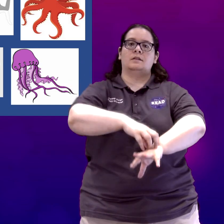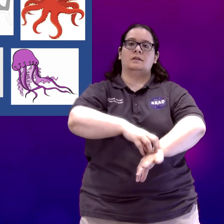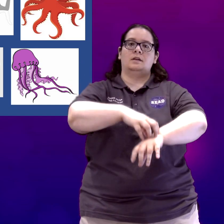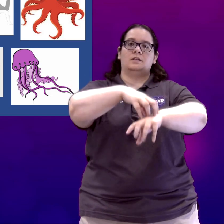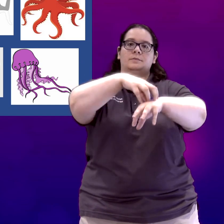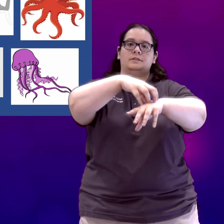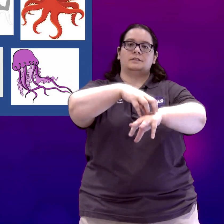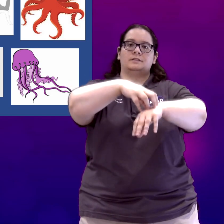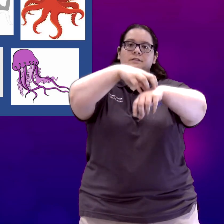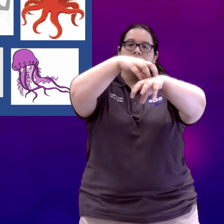Octopus.